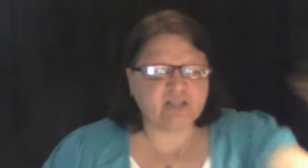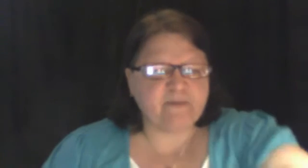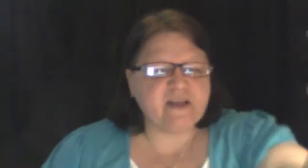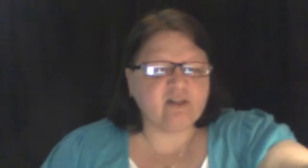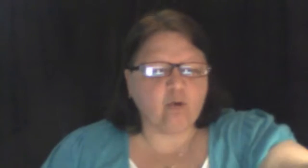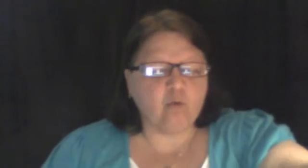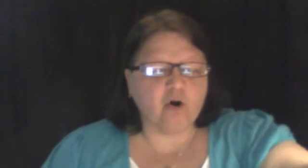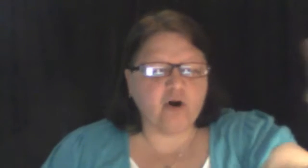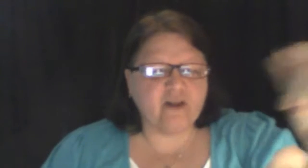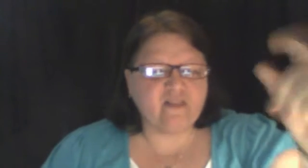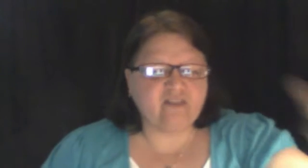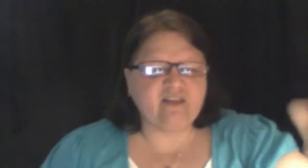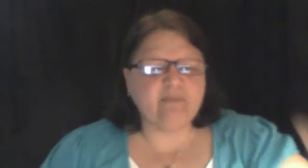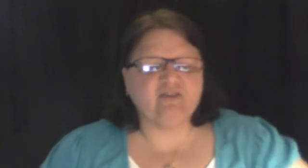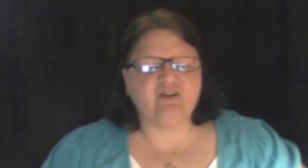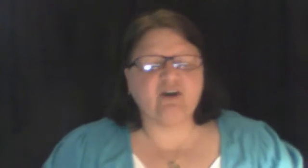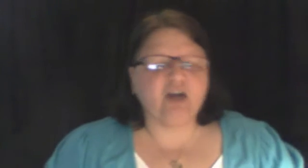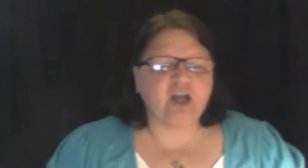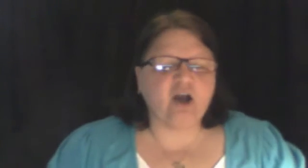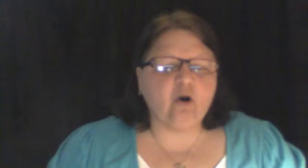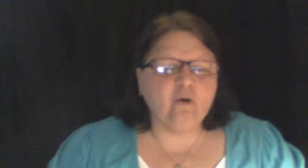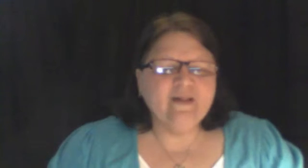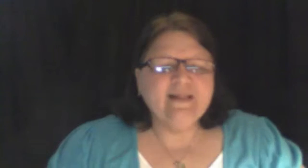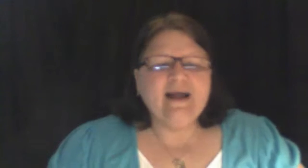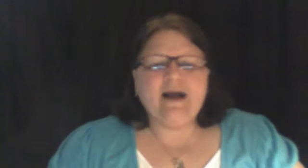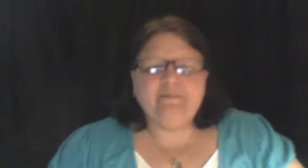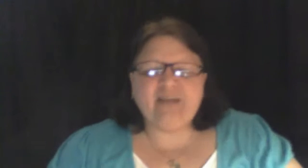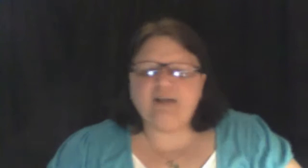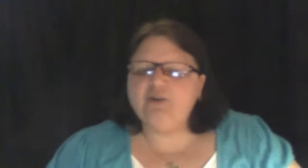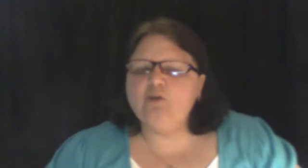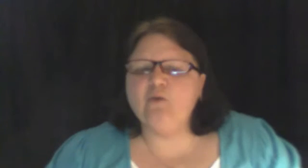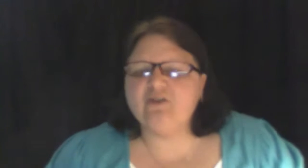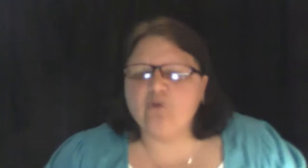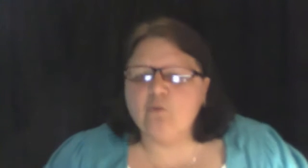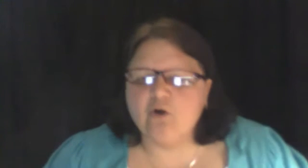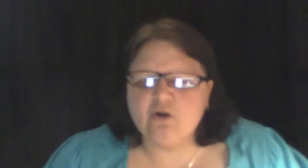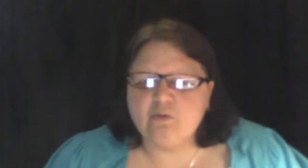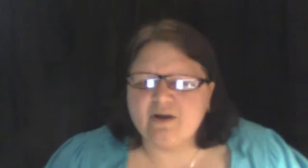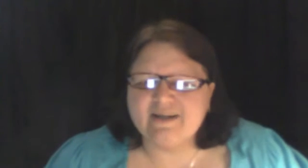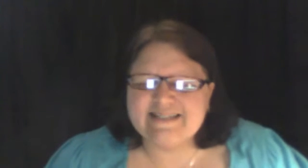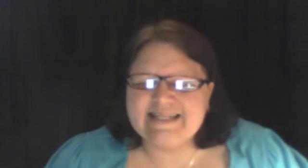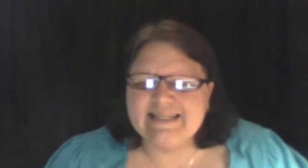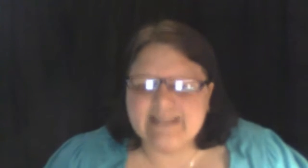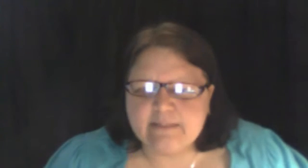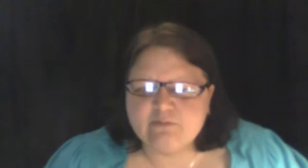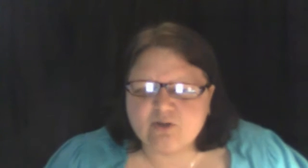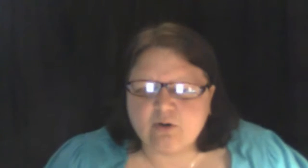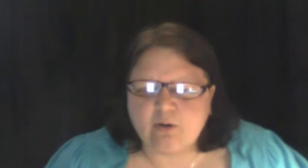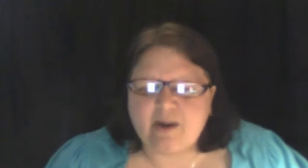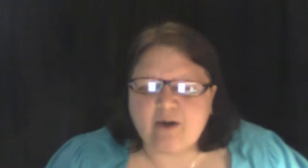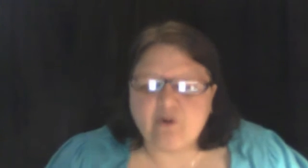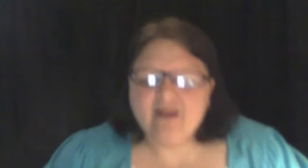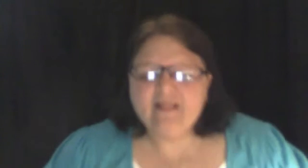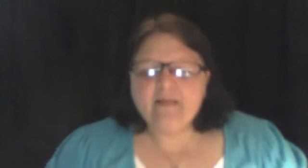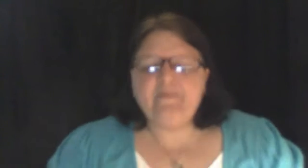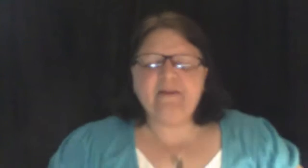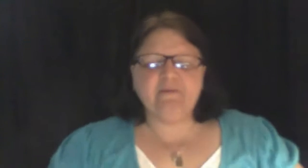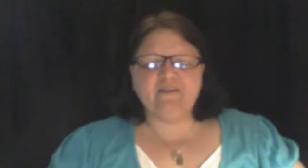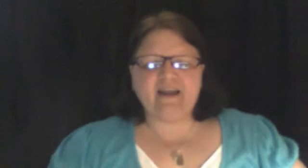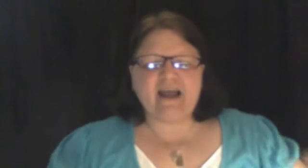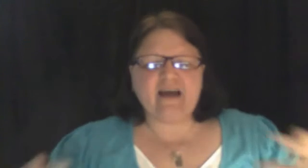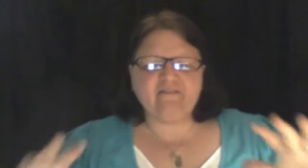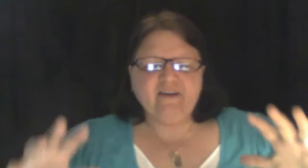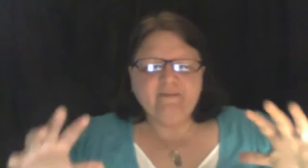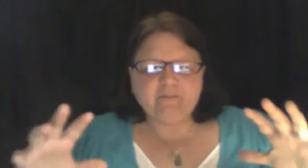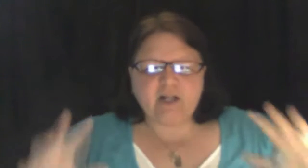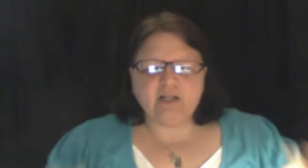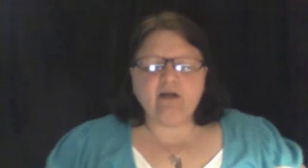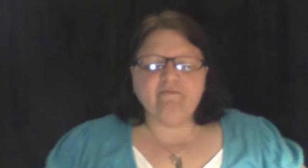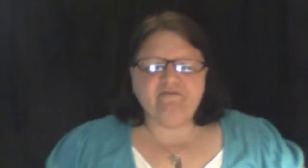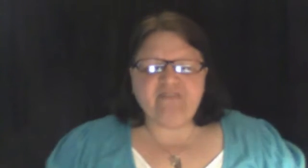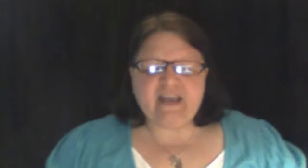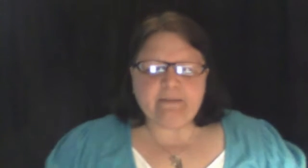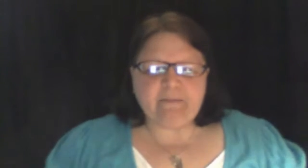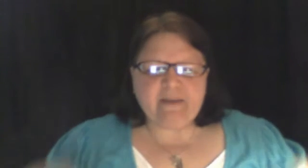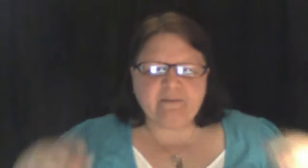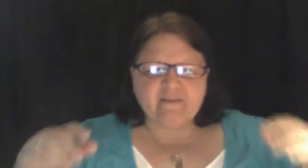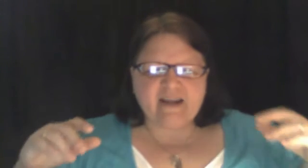speak the word and the demons are going to go. I'm telling you with a word, we're going to see limbs grow out. People that have club feet, people that